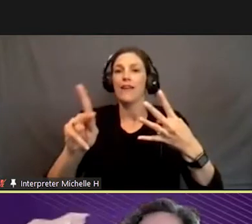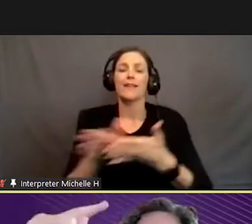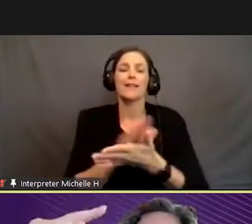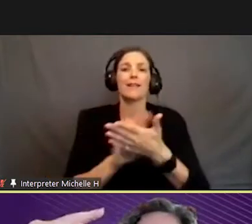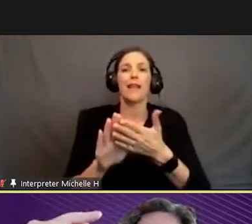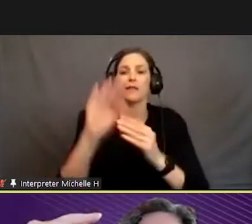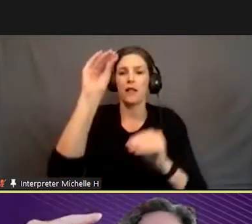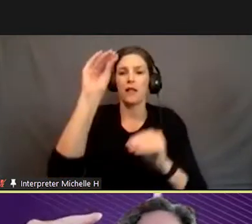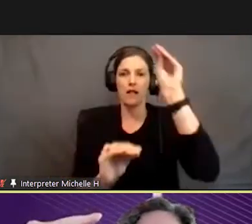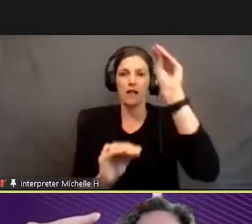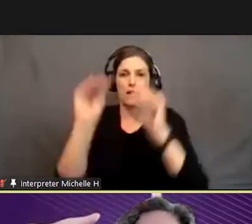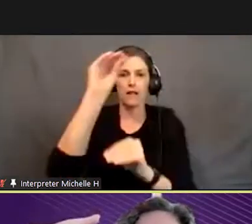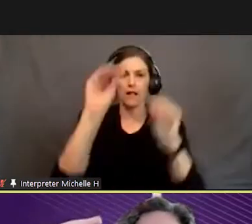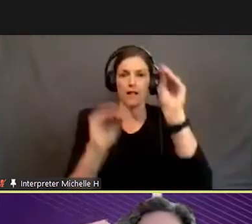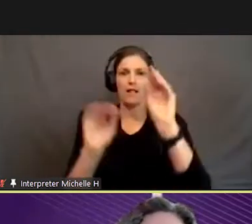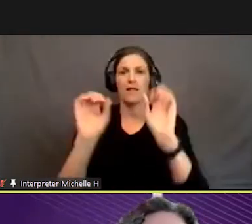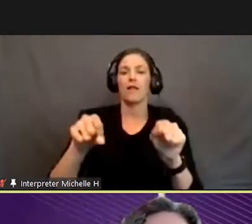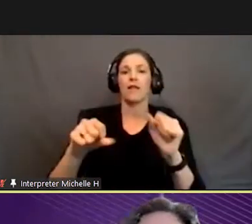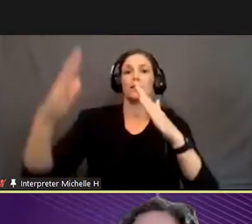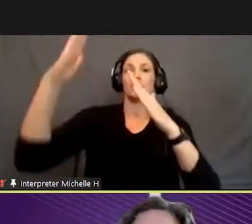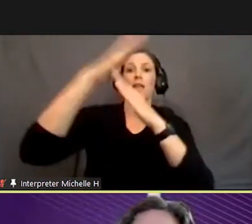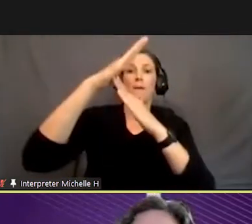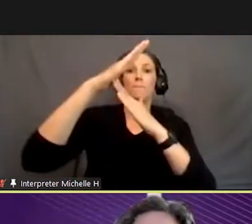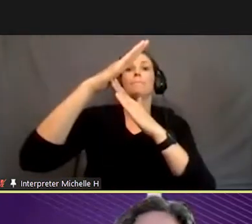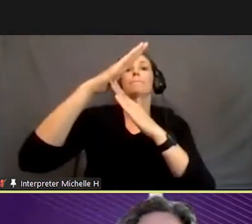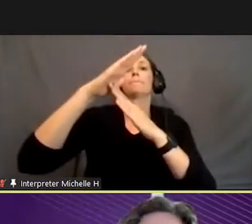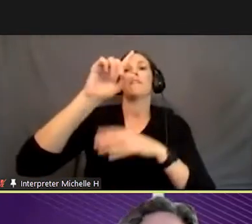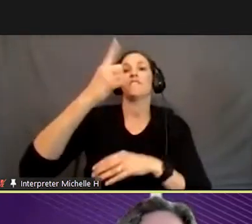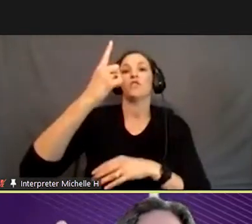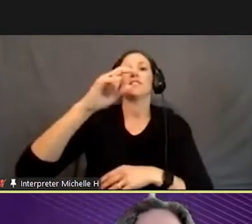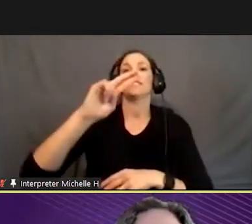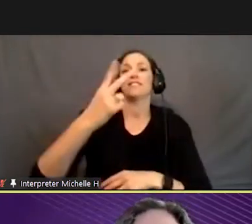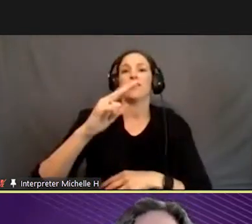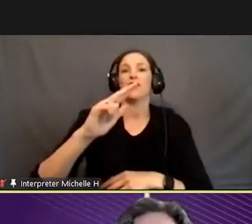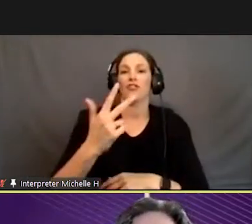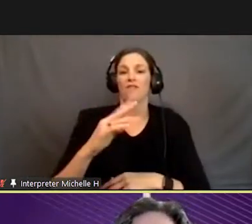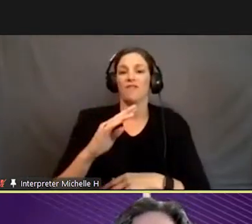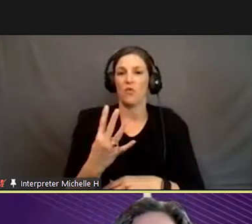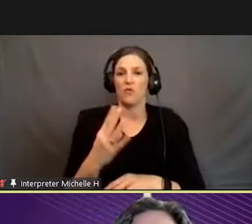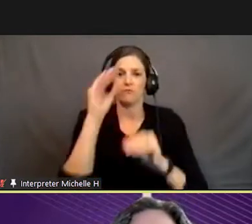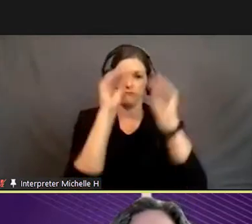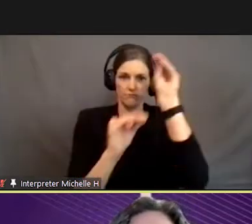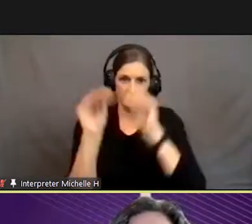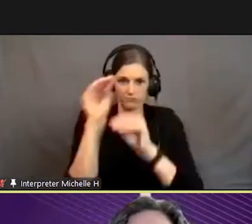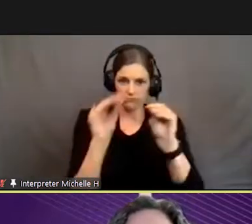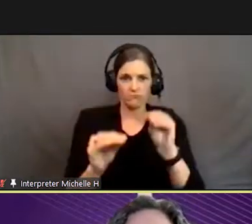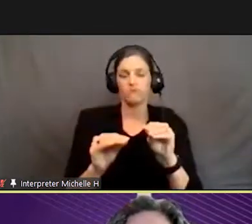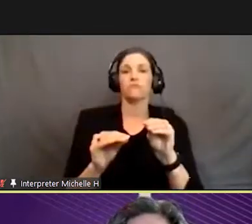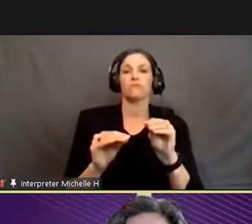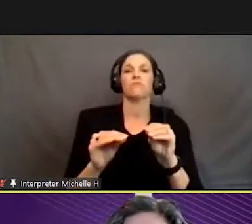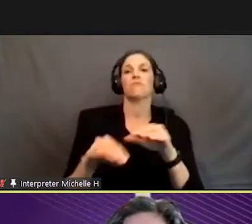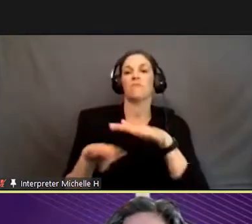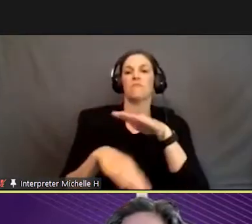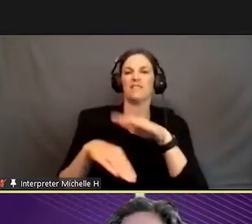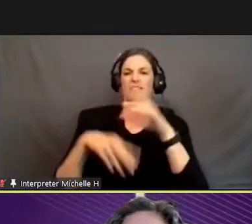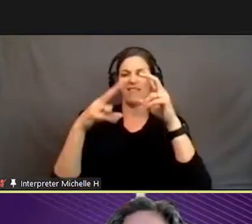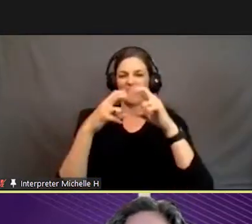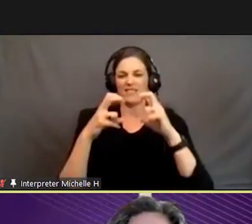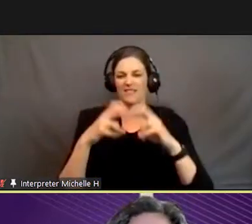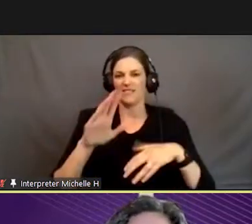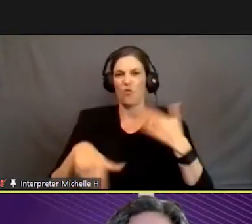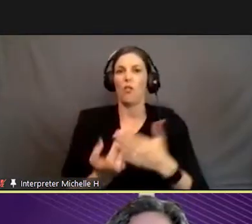and you can just slide your top choice up to the top, your bottom choice at the bottom. But you'll be able to basically assess all four